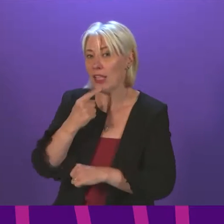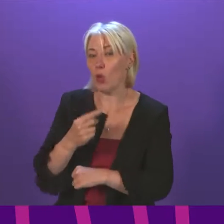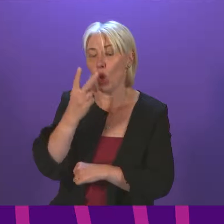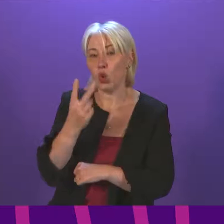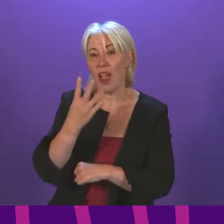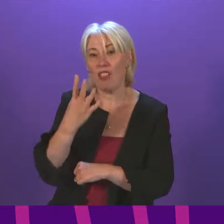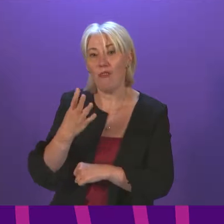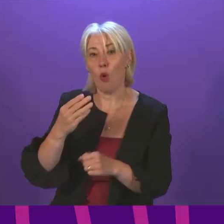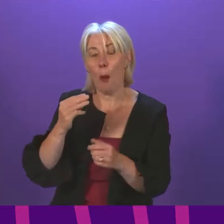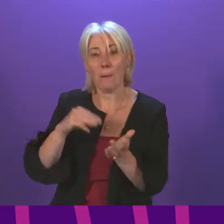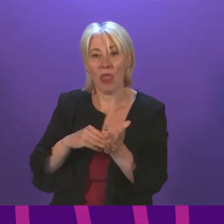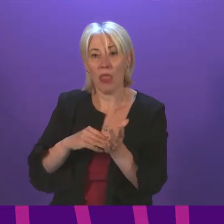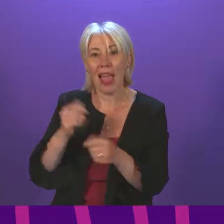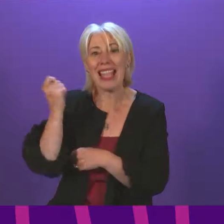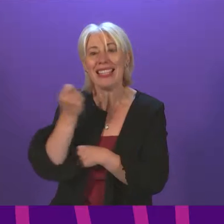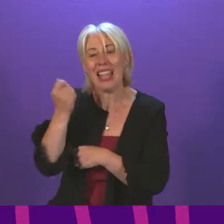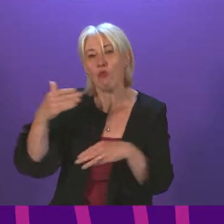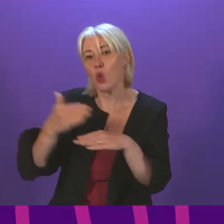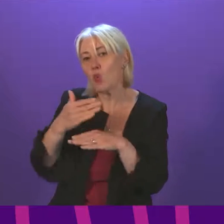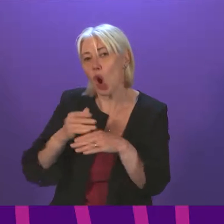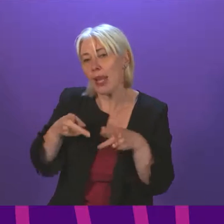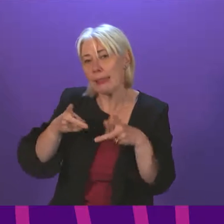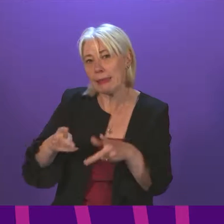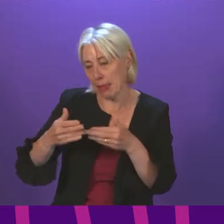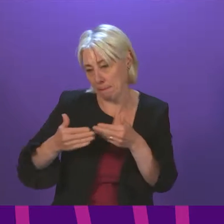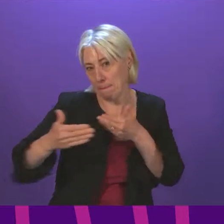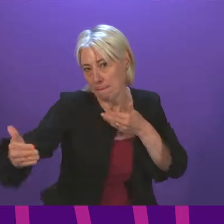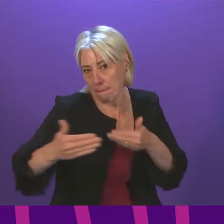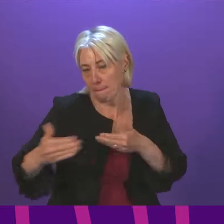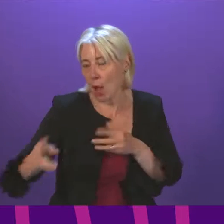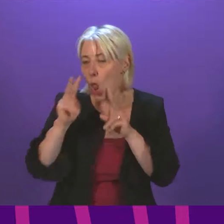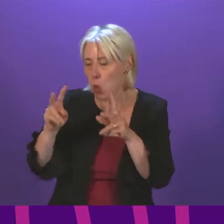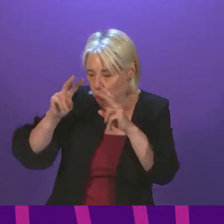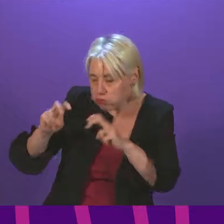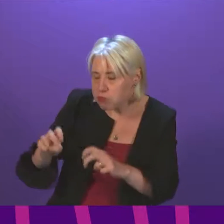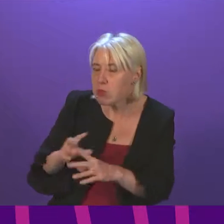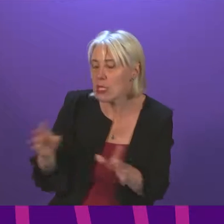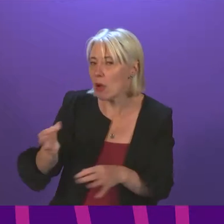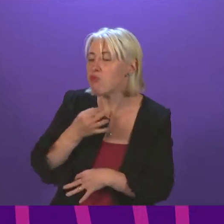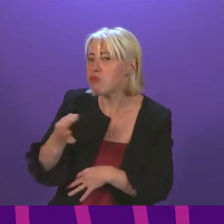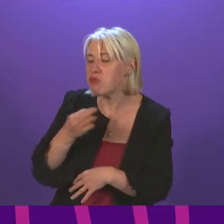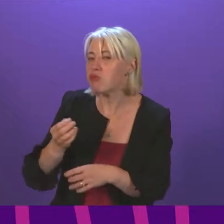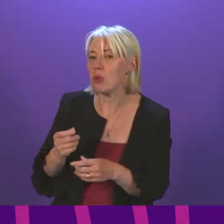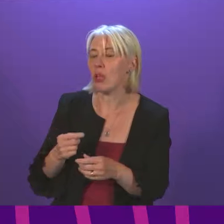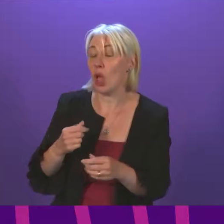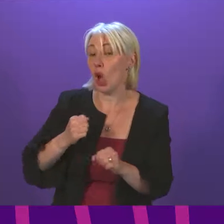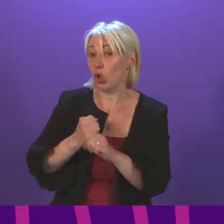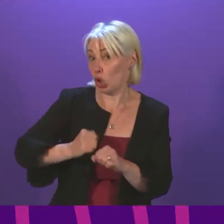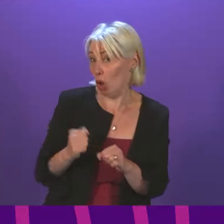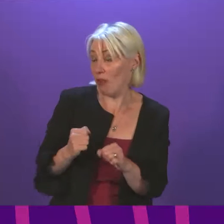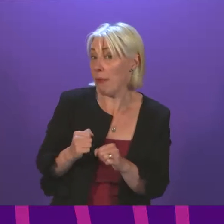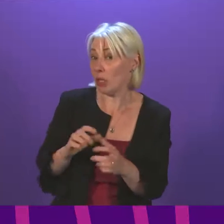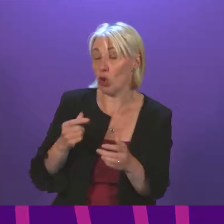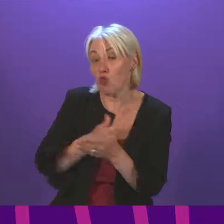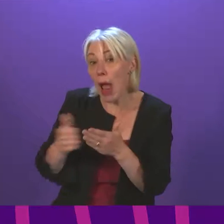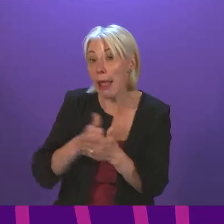temporary worker scheme to enable us to tackle the deeper issues that are at stake here. Scottish Government officials have maintained regular dialogue with their